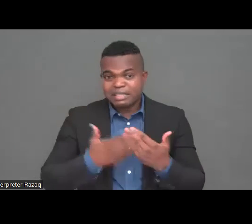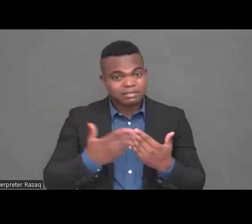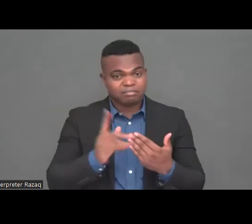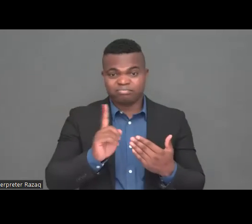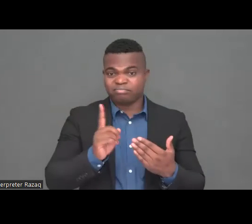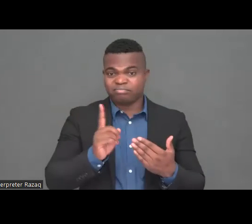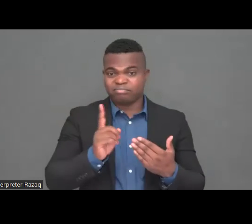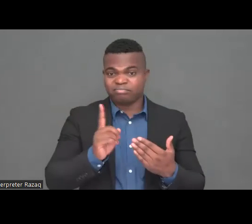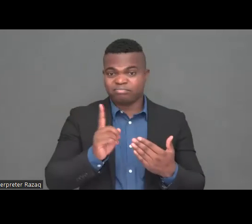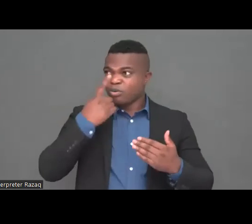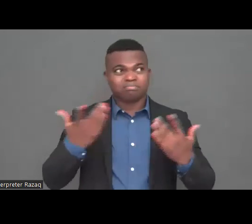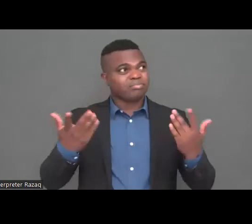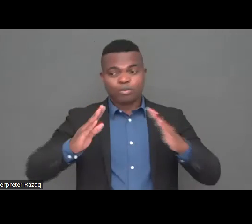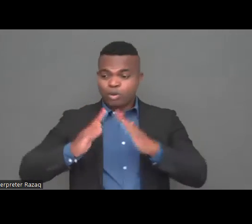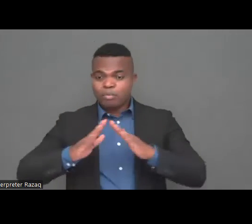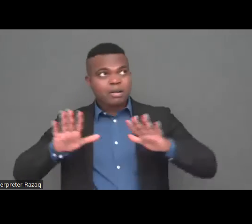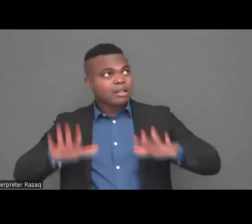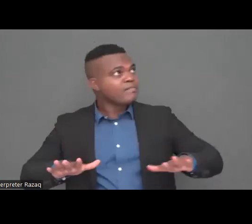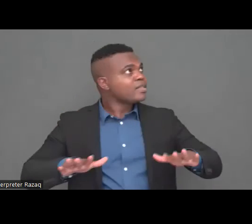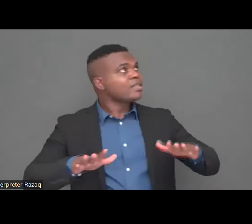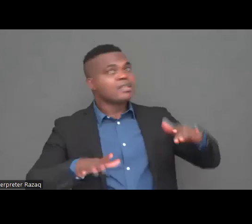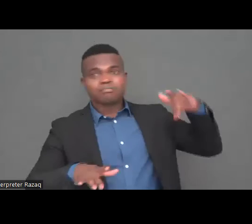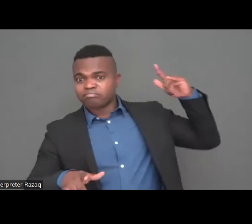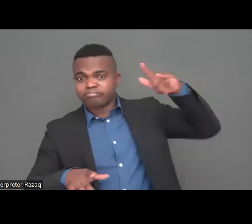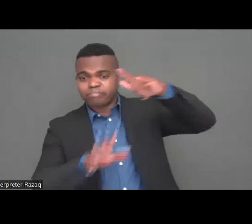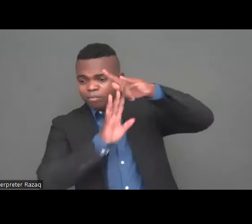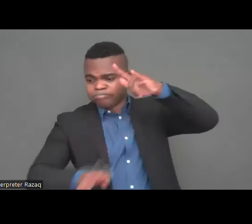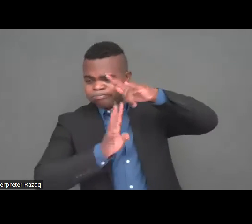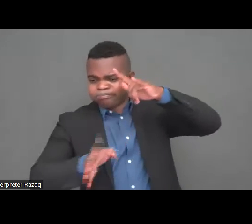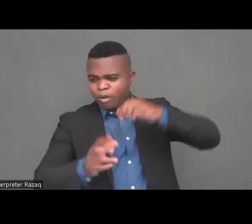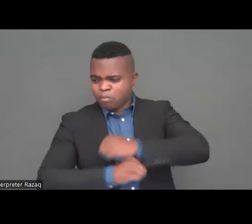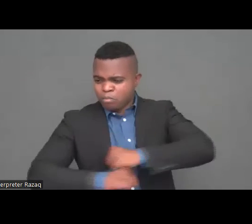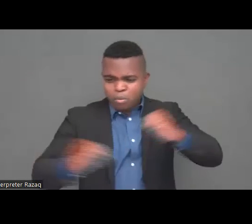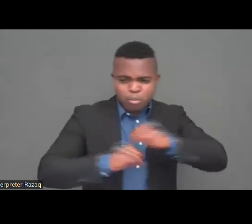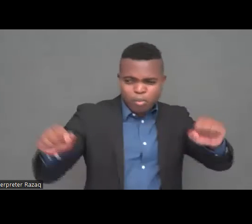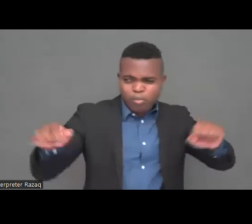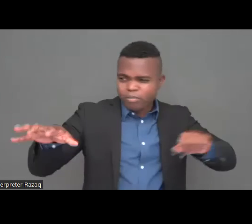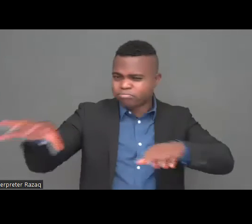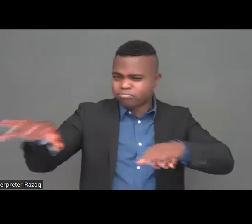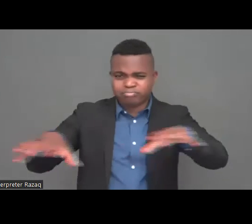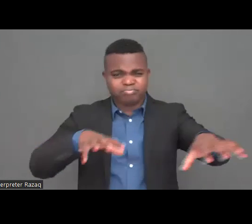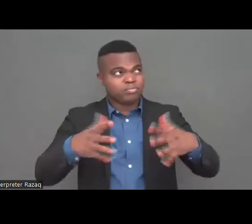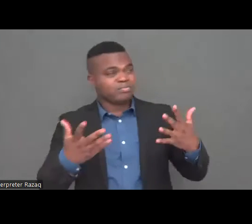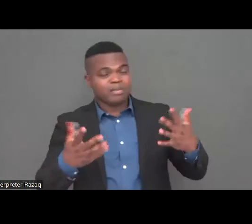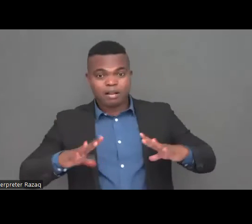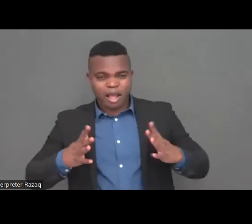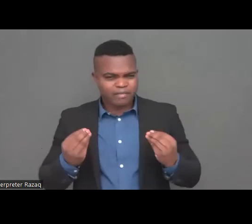are delighted to see that the We Care initiative by the commission is starting to be a reality but